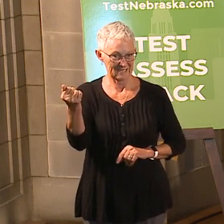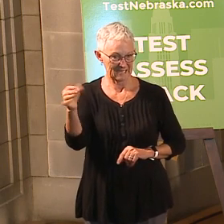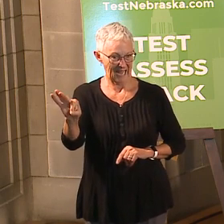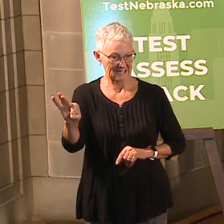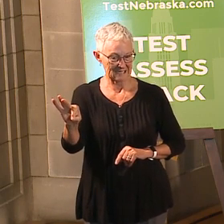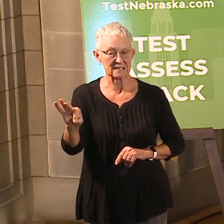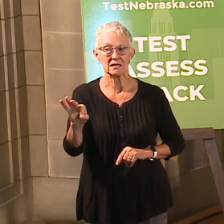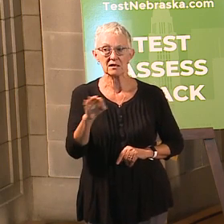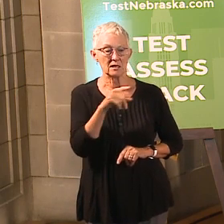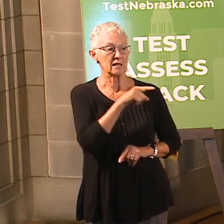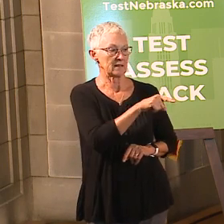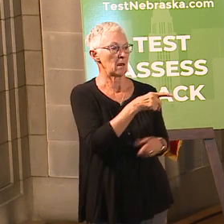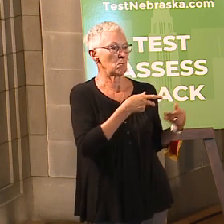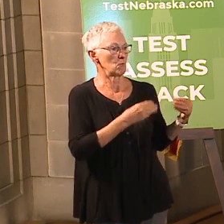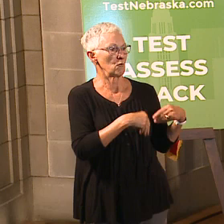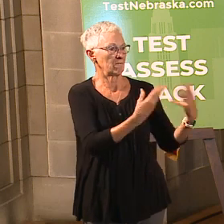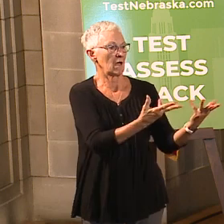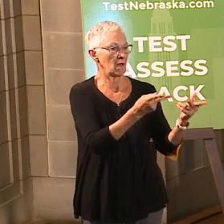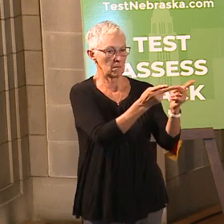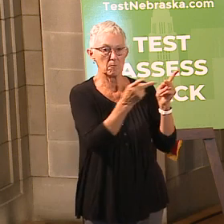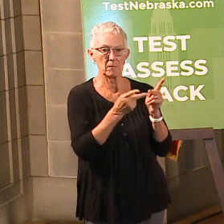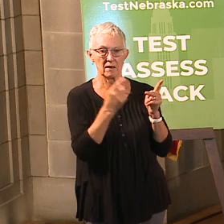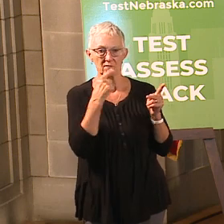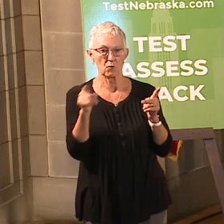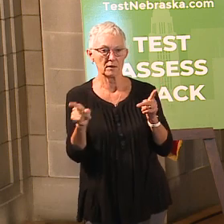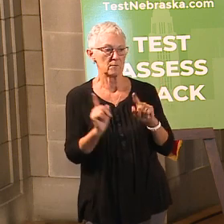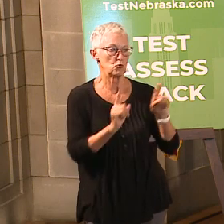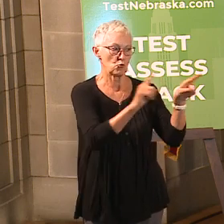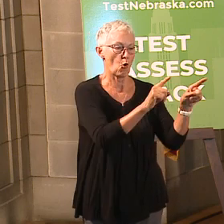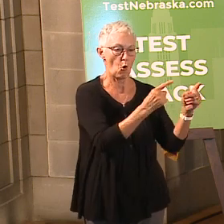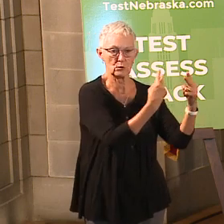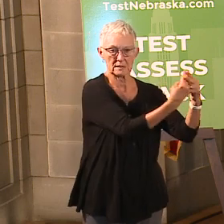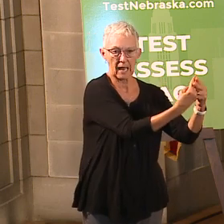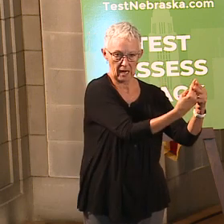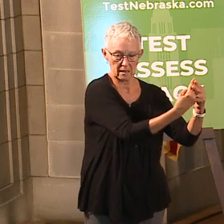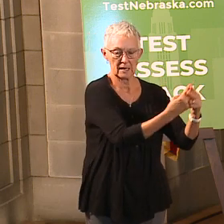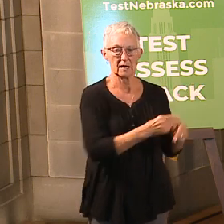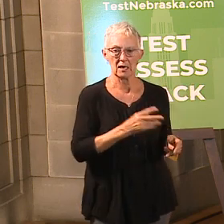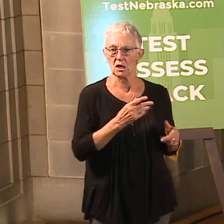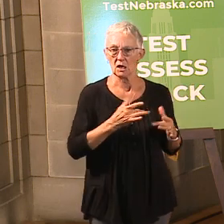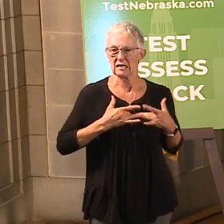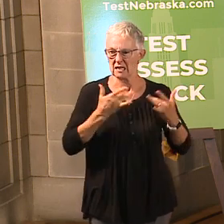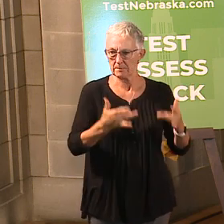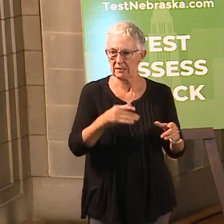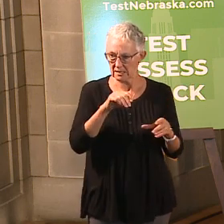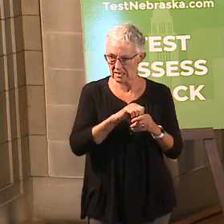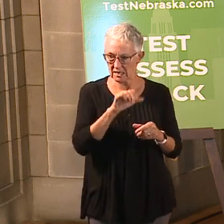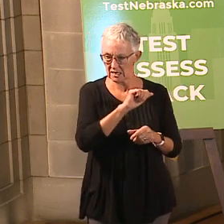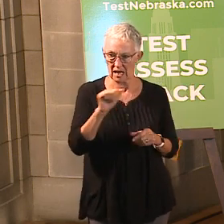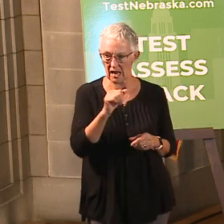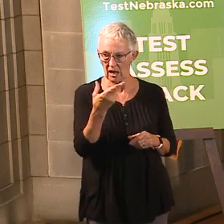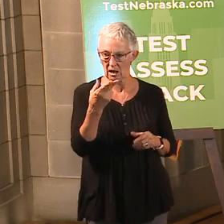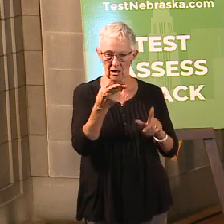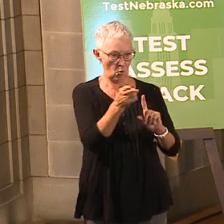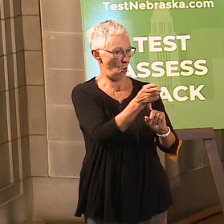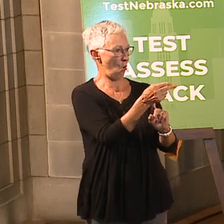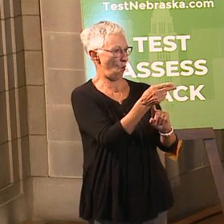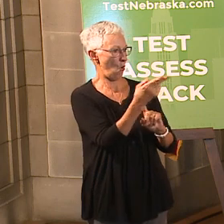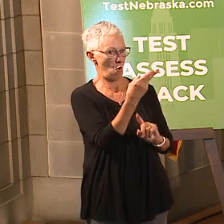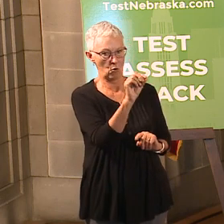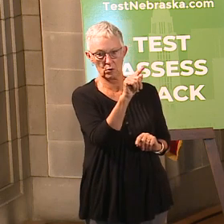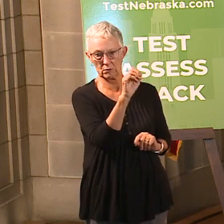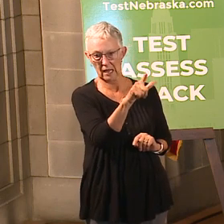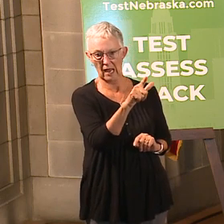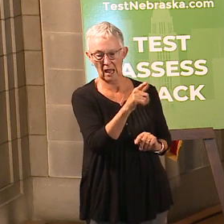dhhs.ne.gov. Placement will be at a local hotel, usually within 40 minutes, and your stay